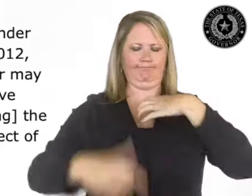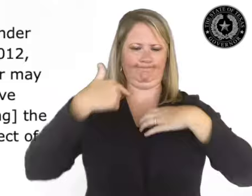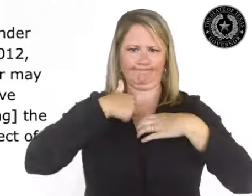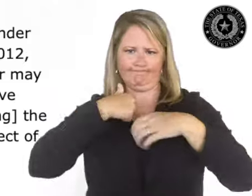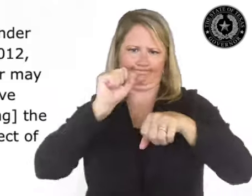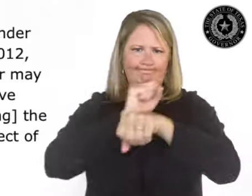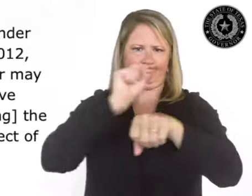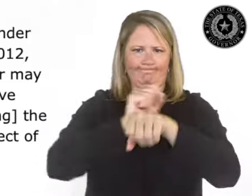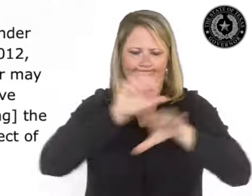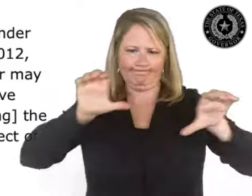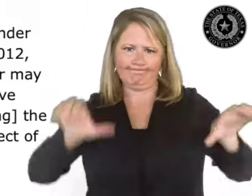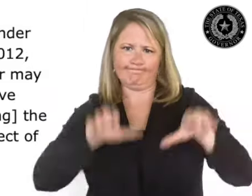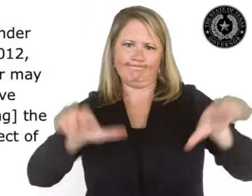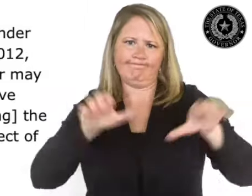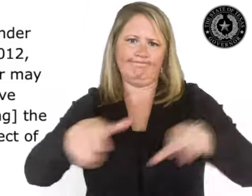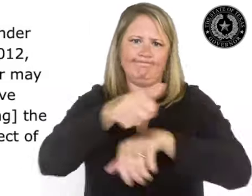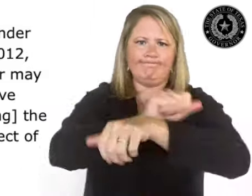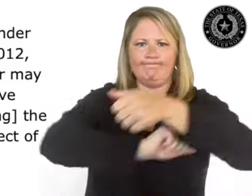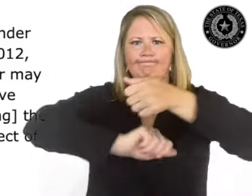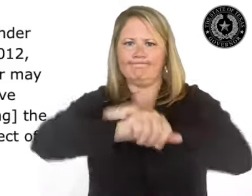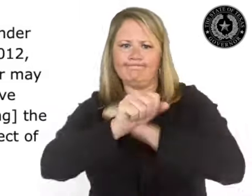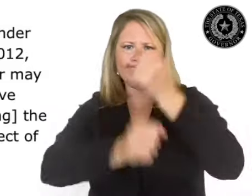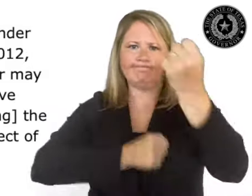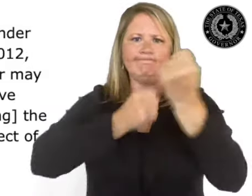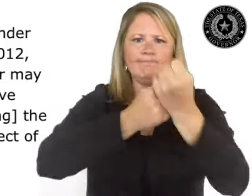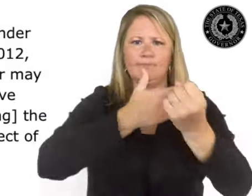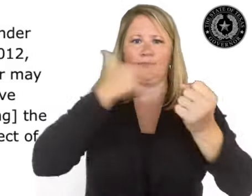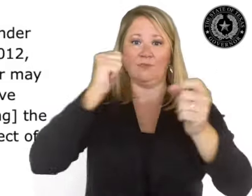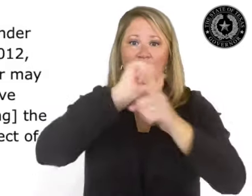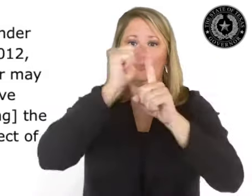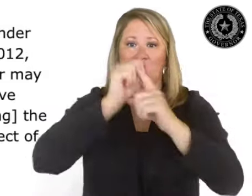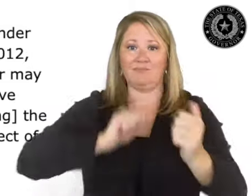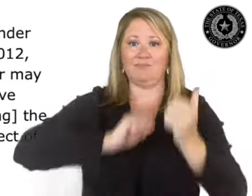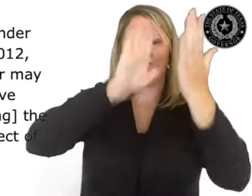having the force and effect of law, and